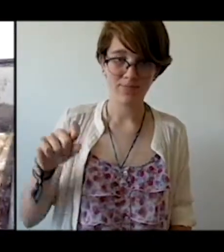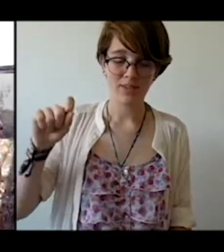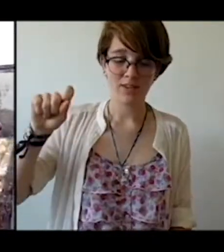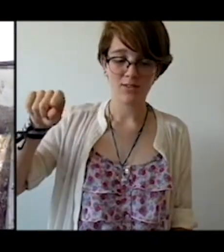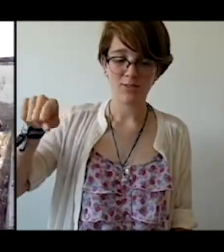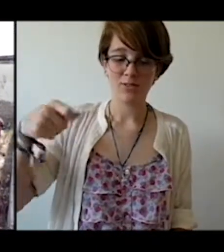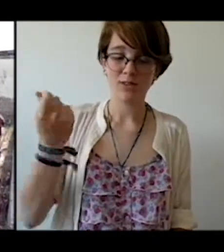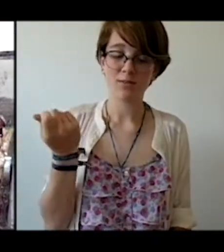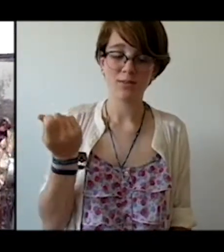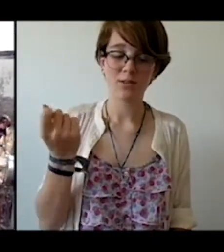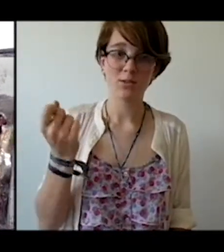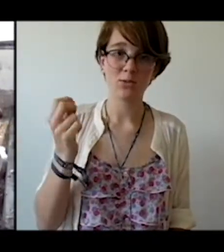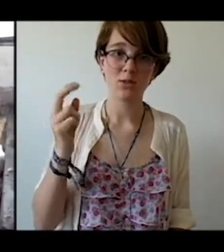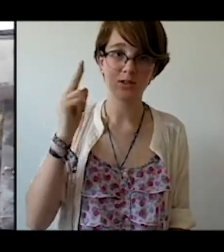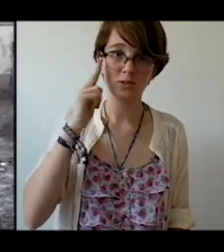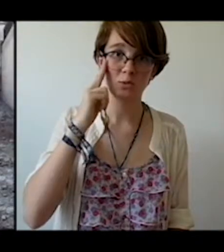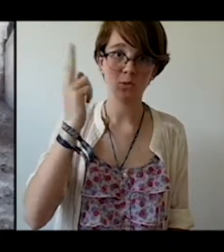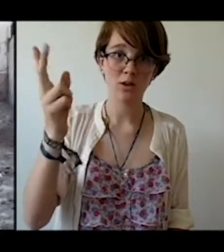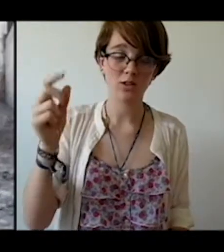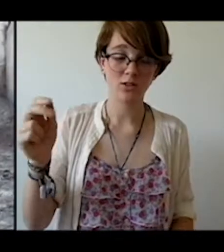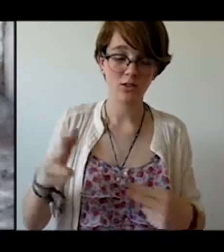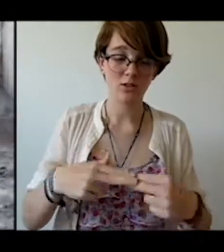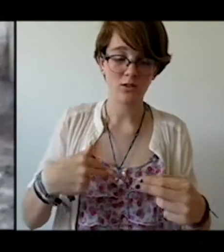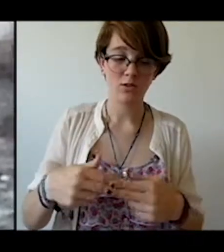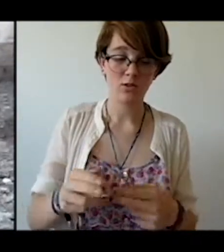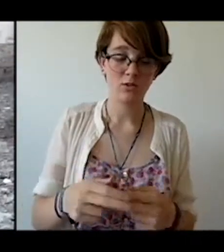Flicked a switch and watched the news